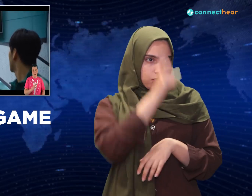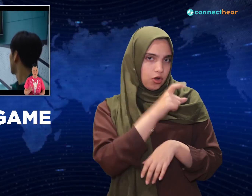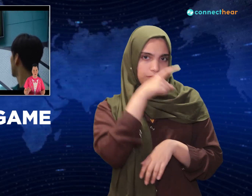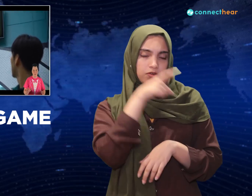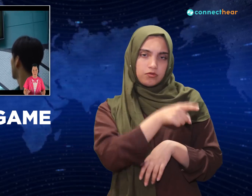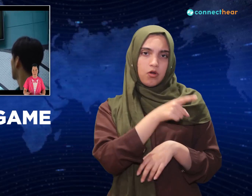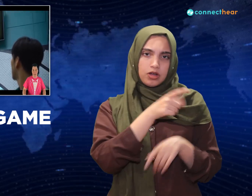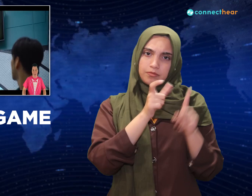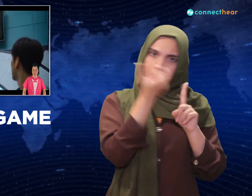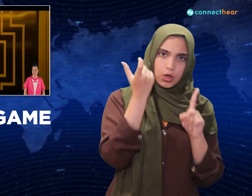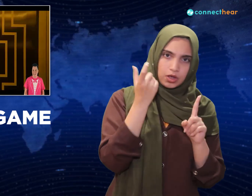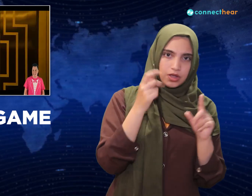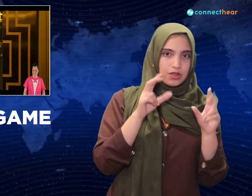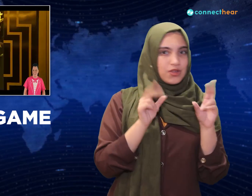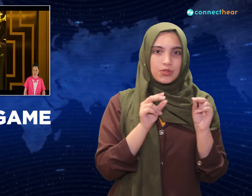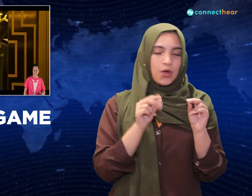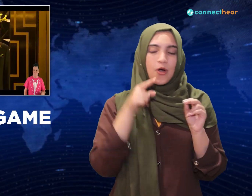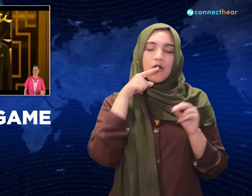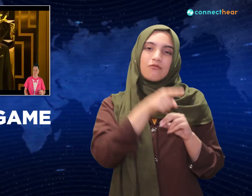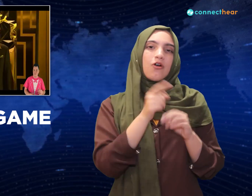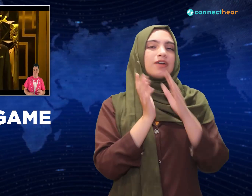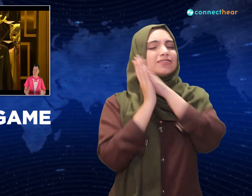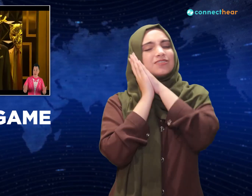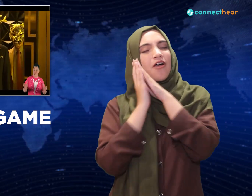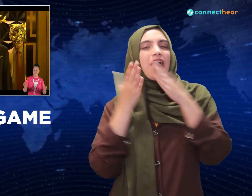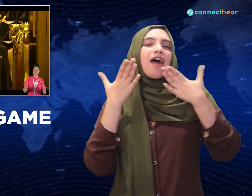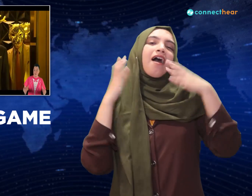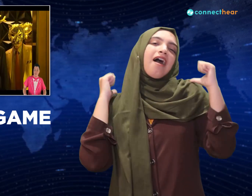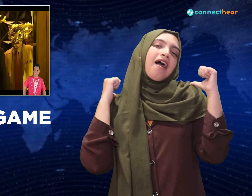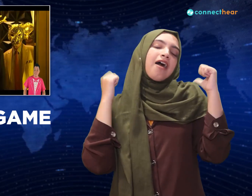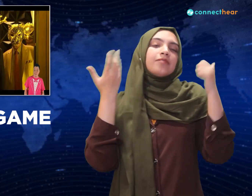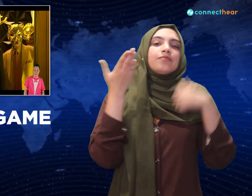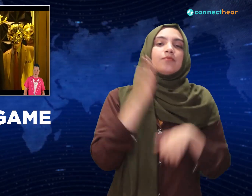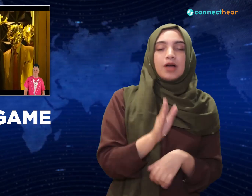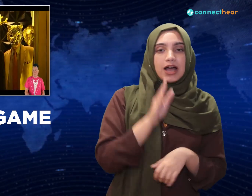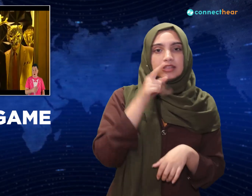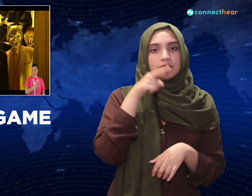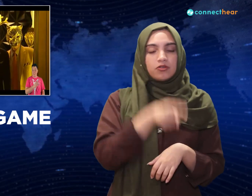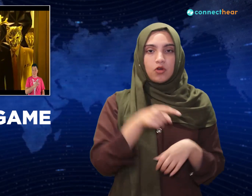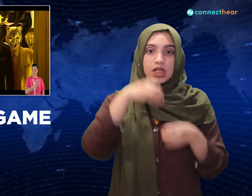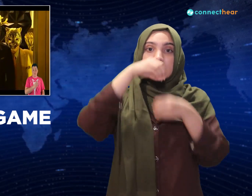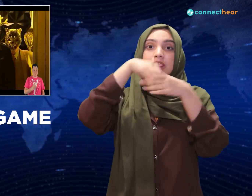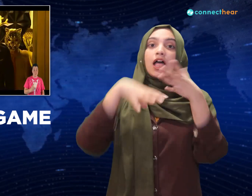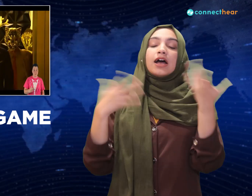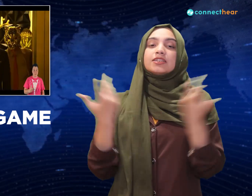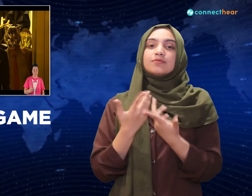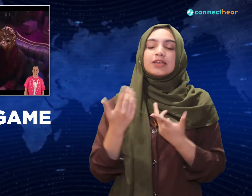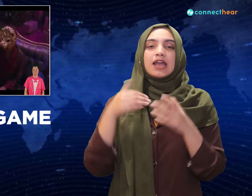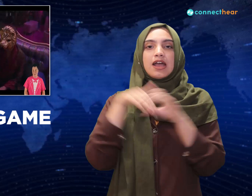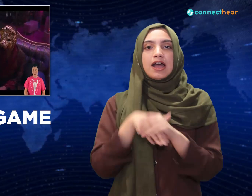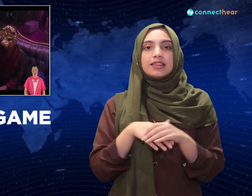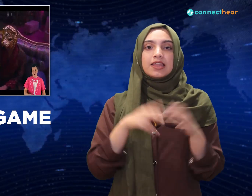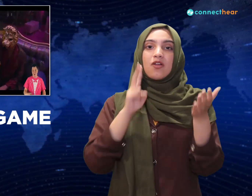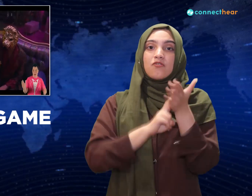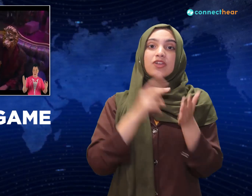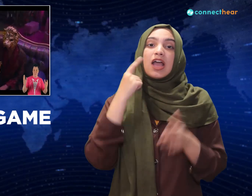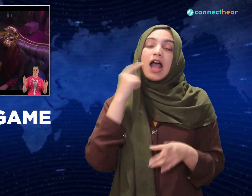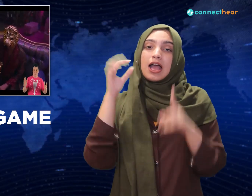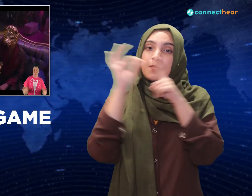close to the end and it's time for the VIPs to come watch in person. Yeah, there's no higher purpose